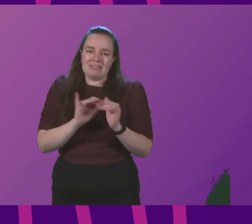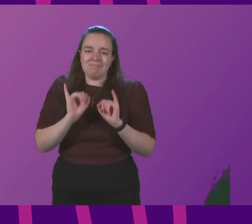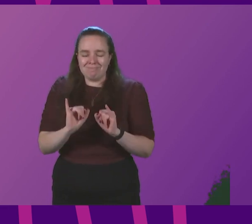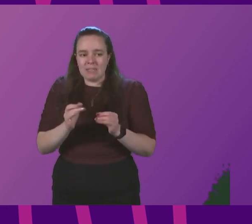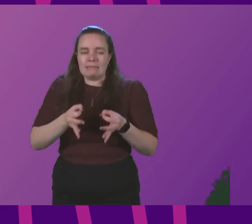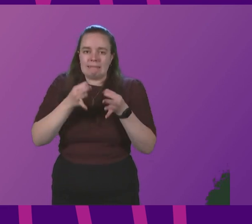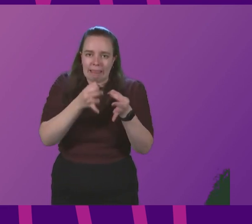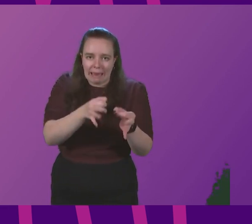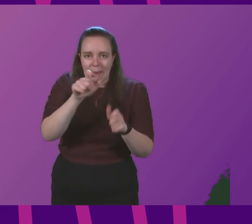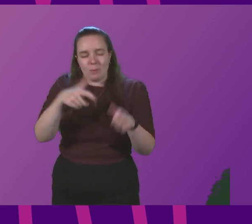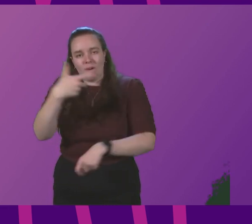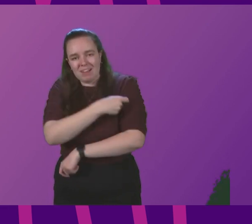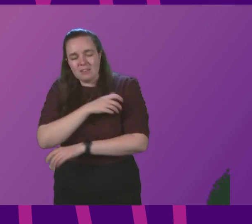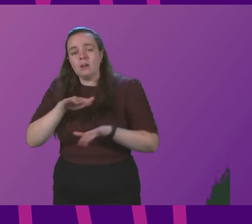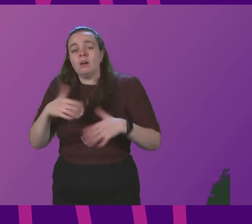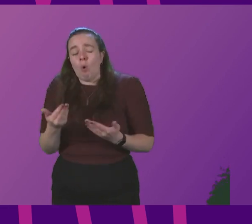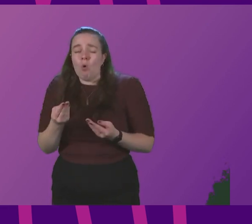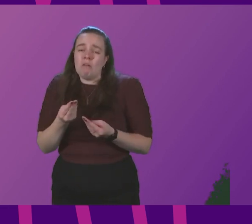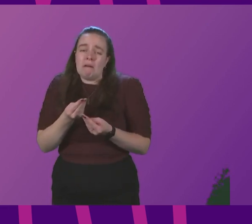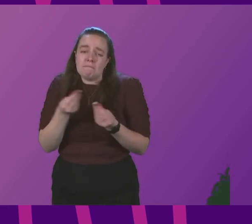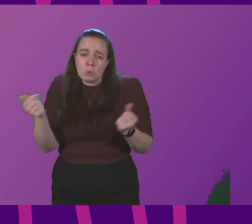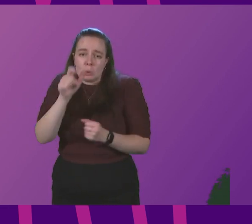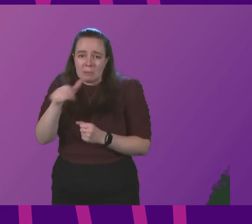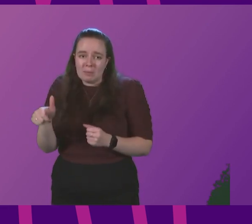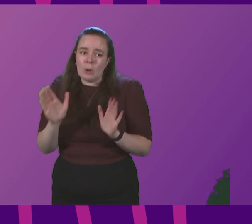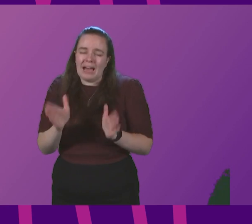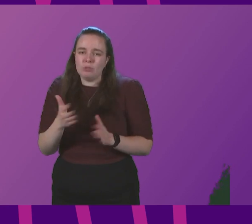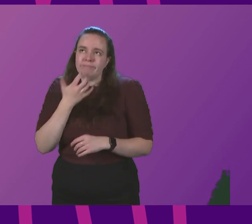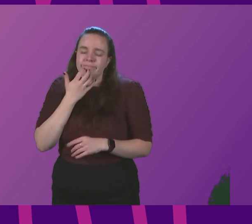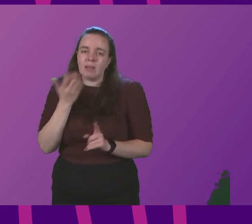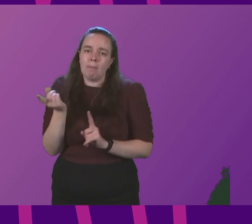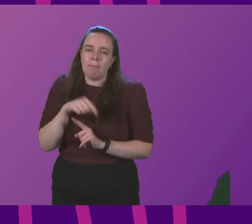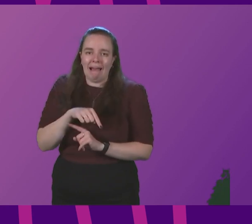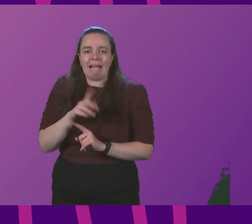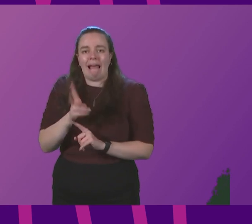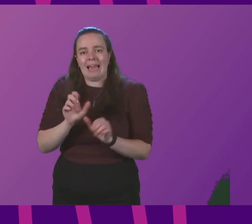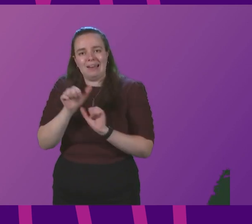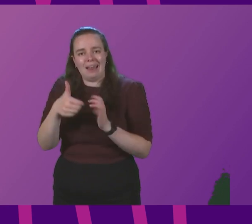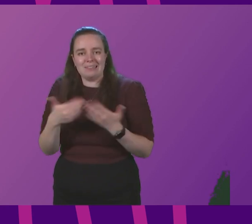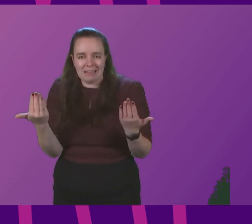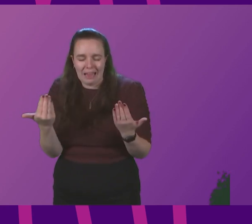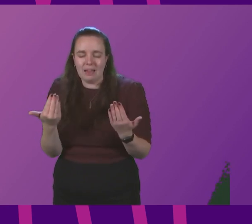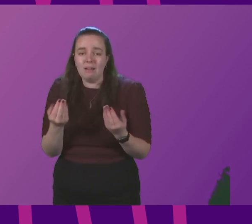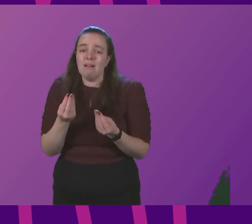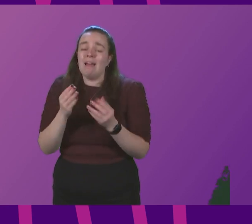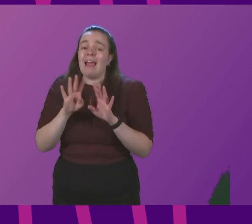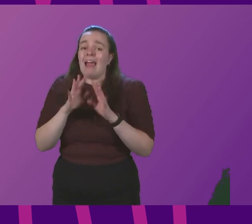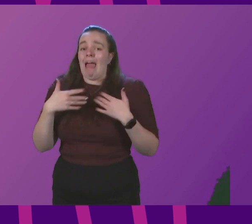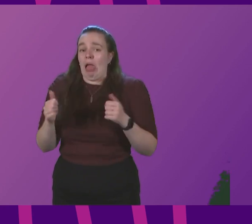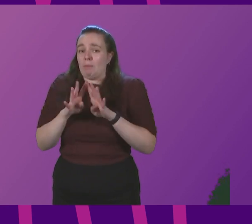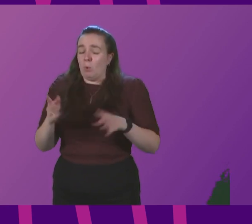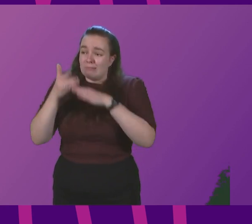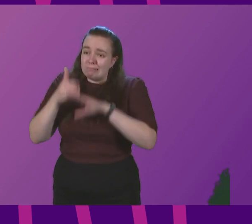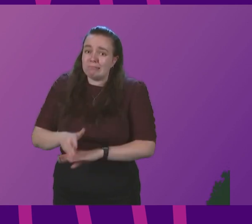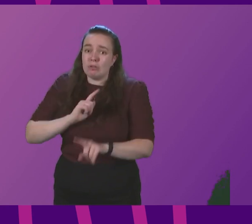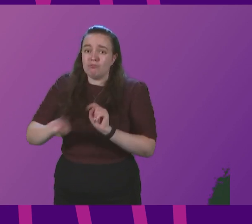or some cases, albeit a small number of people being turned away. We are working hard. Health boards are working hard to avoid that. But in the